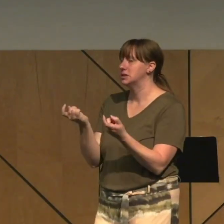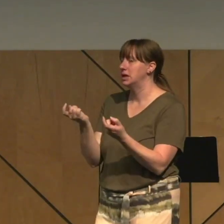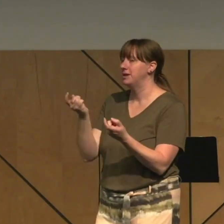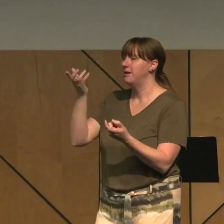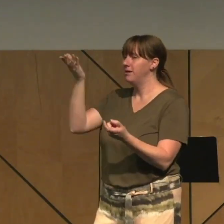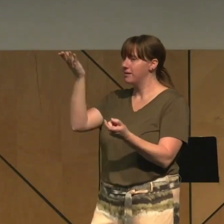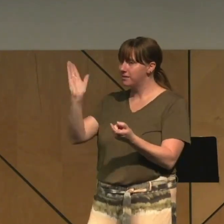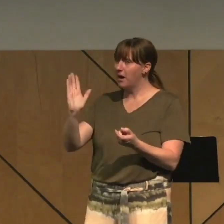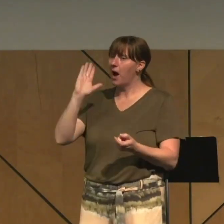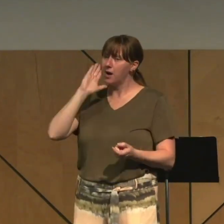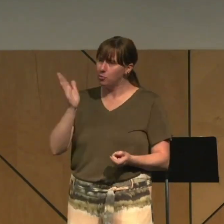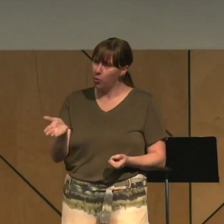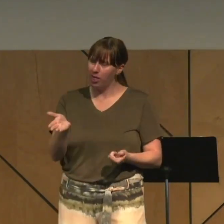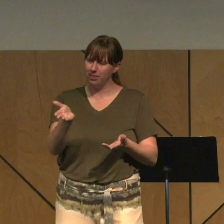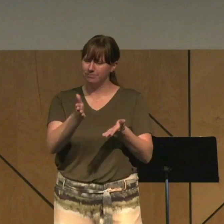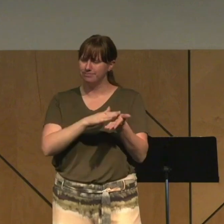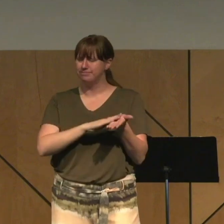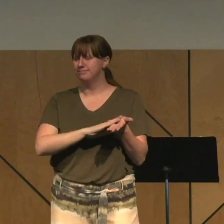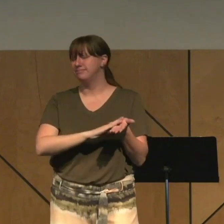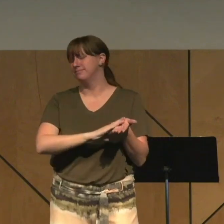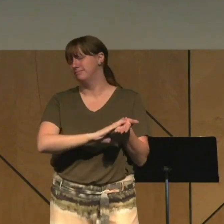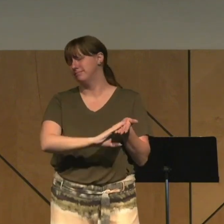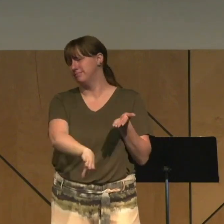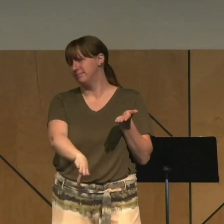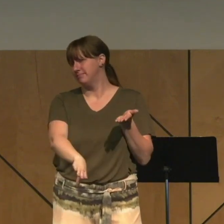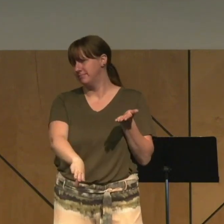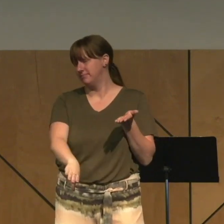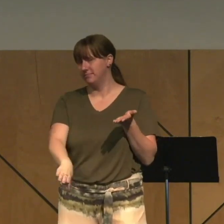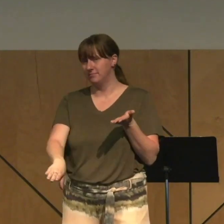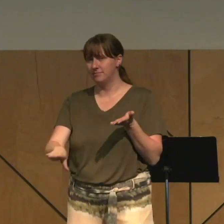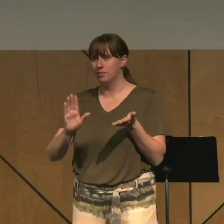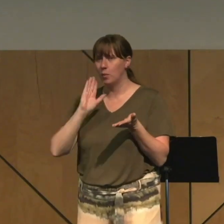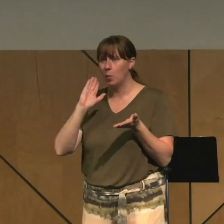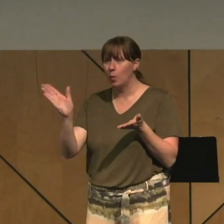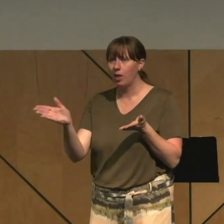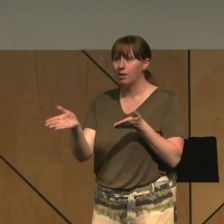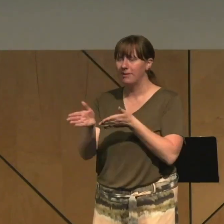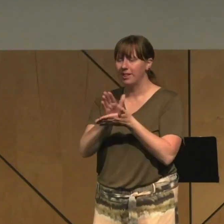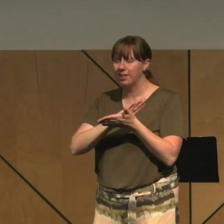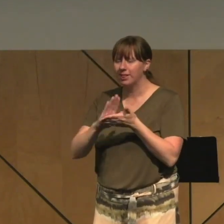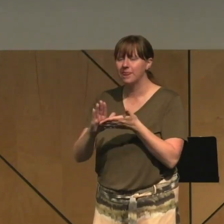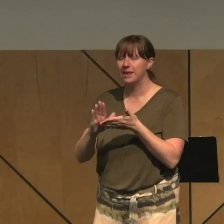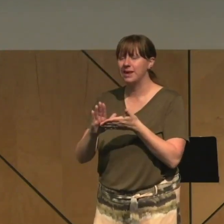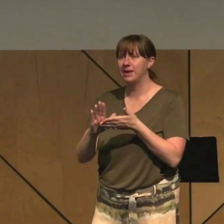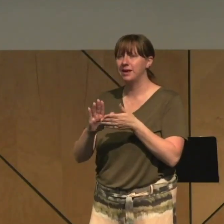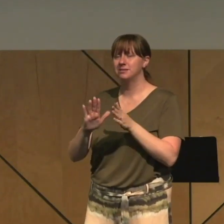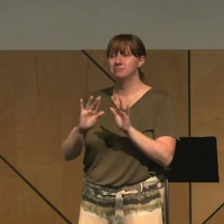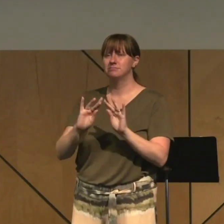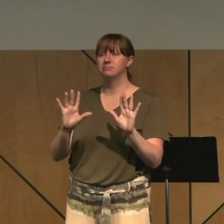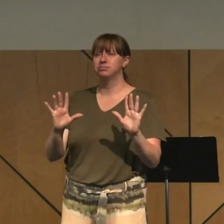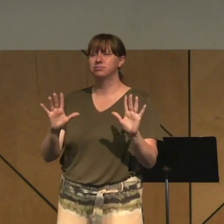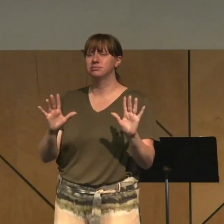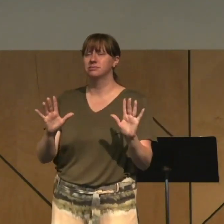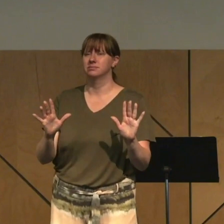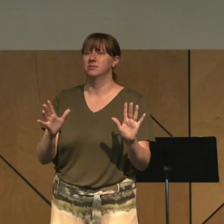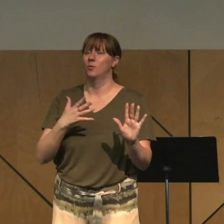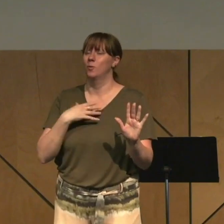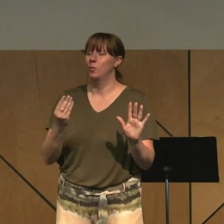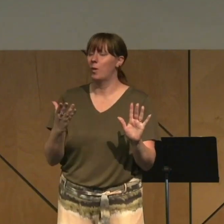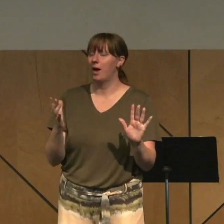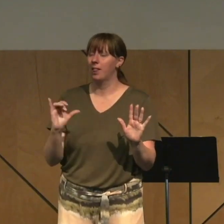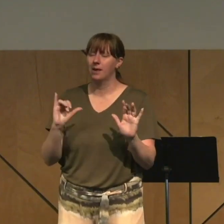us, and he will wash us clean. He will make you whiter than